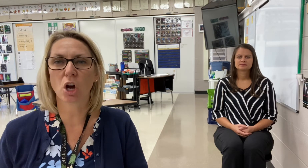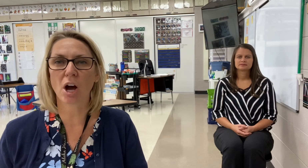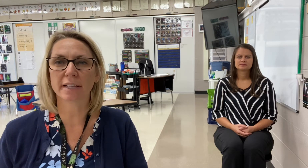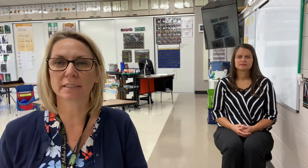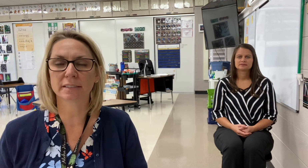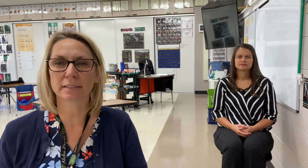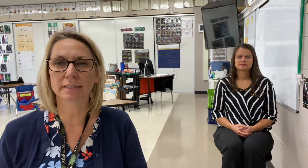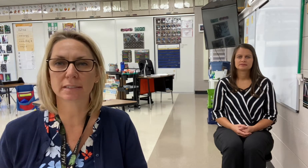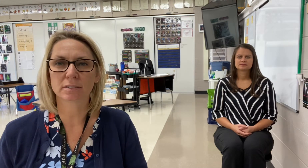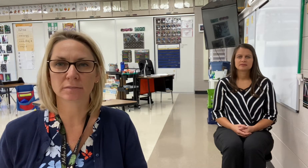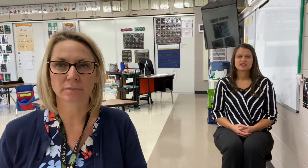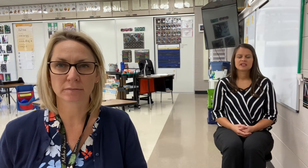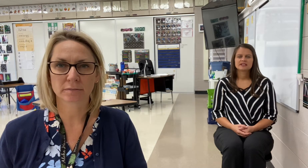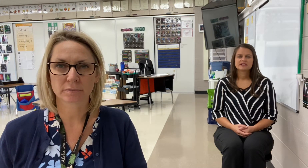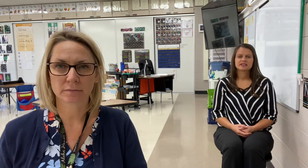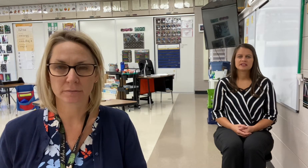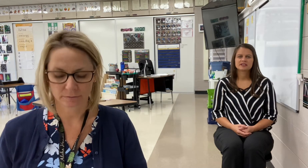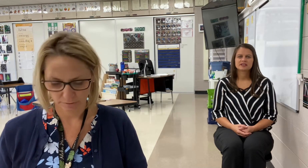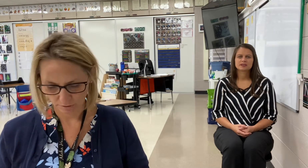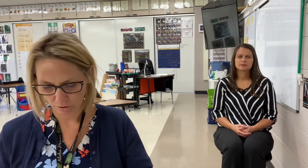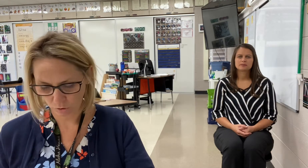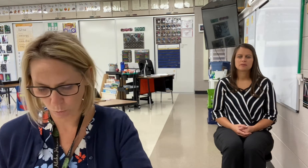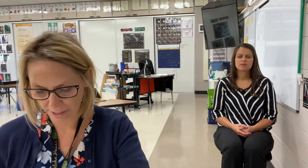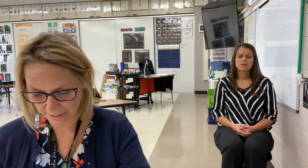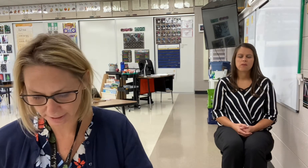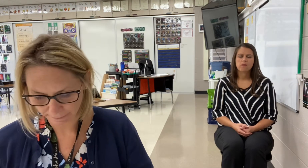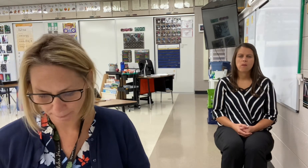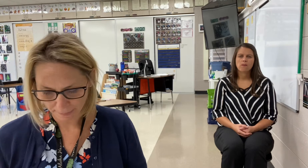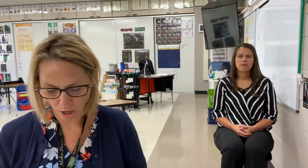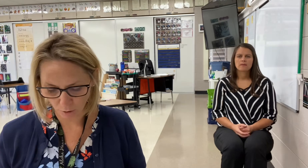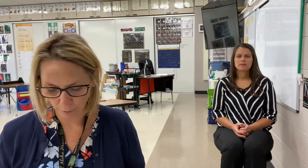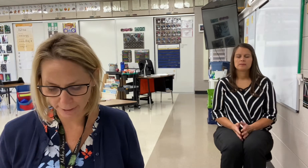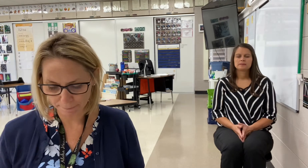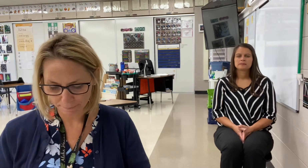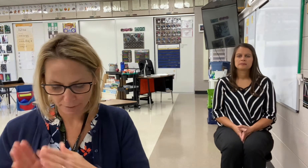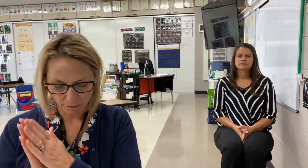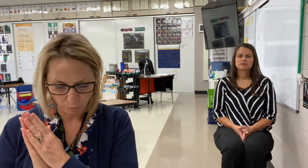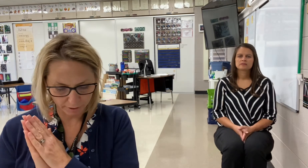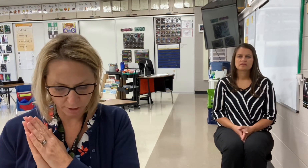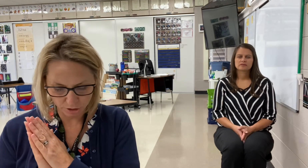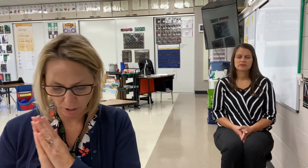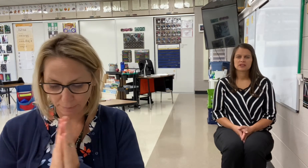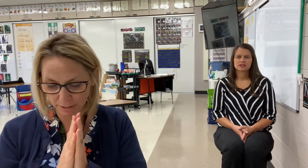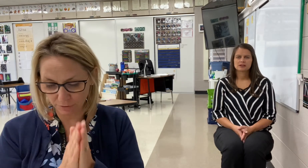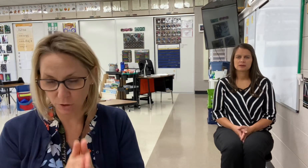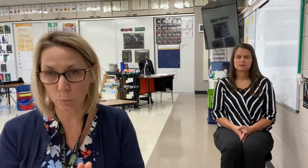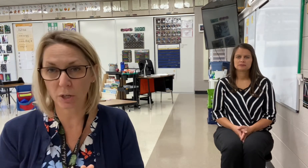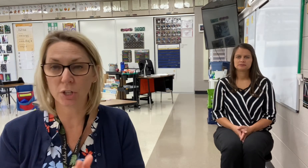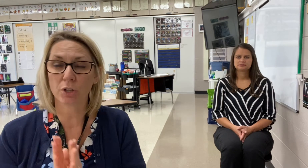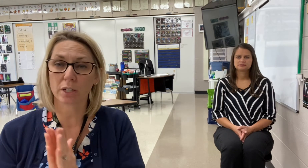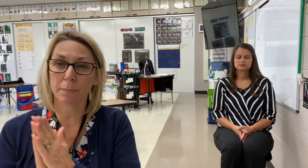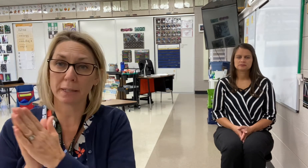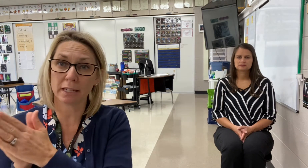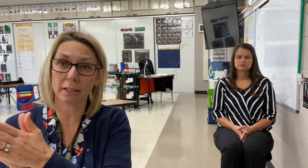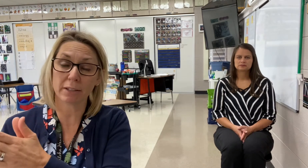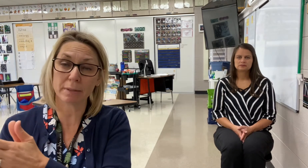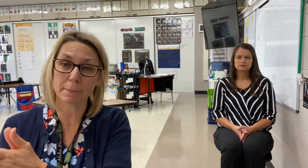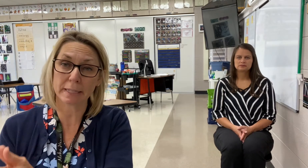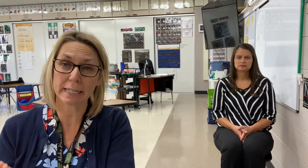Toss. Mess. S. Great. All right. We're going to do, I'm going to give you the word. You're going to begin it. Give me the beginning